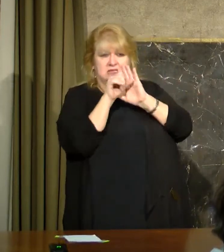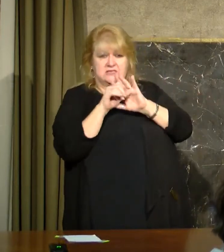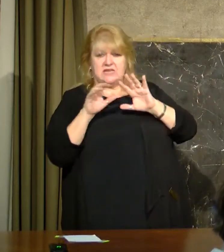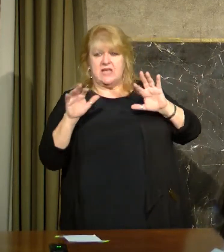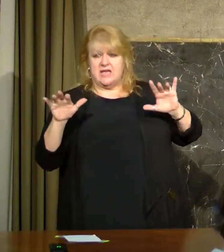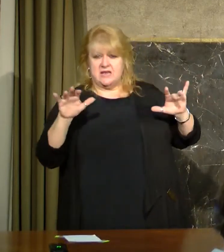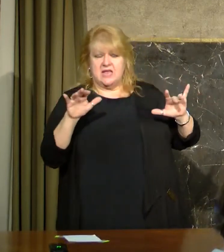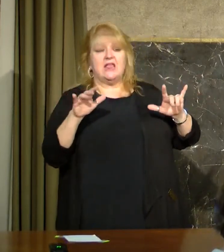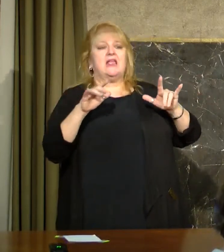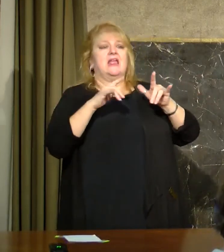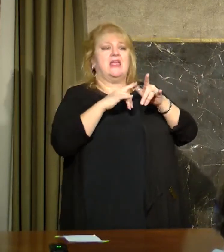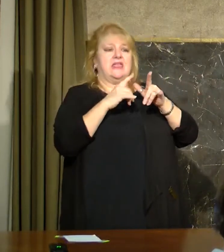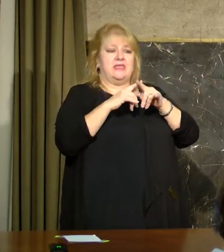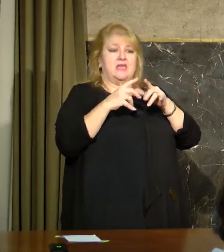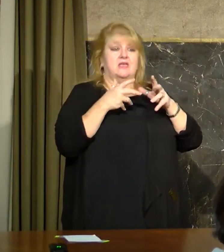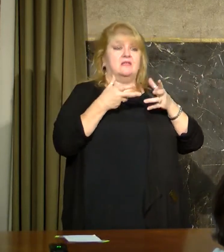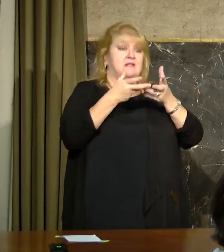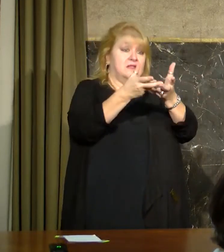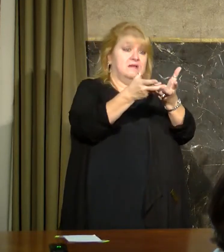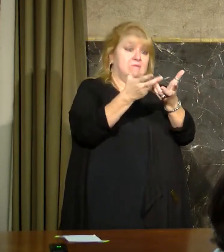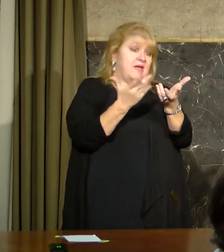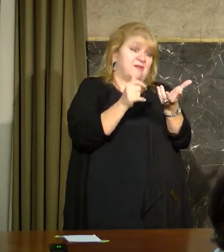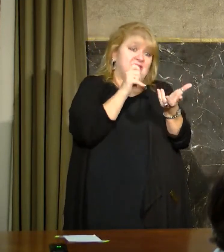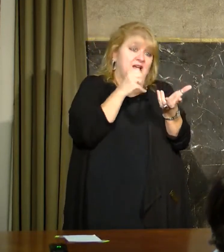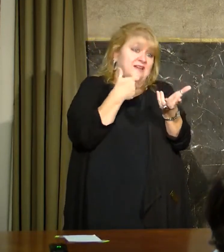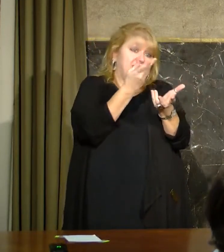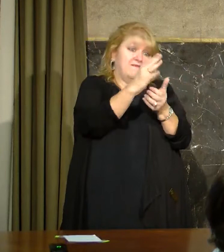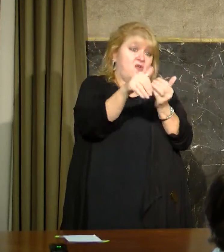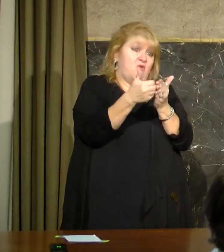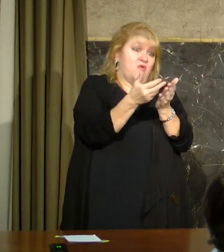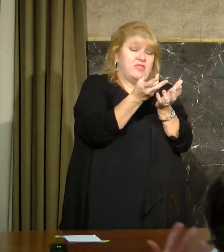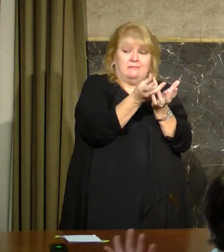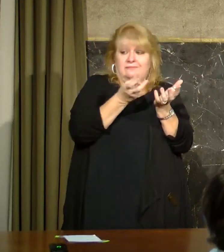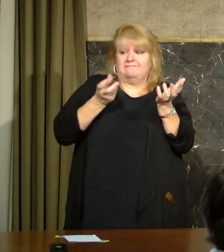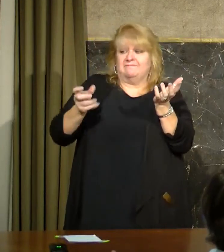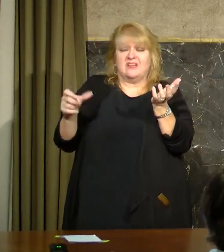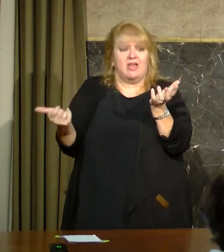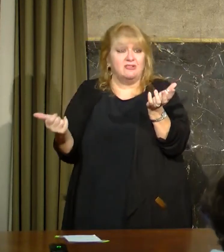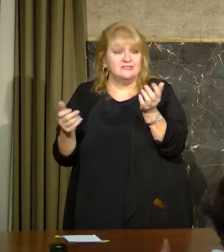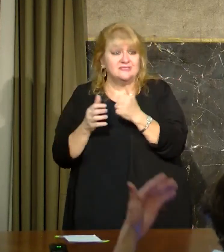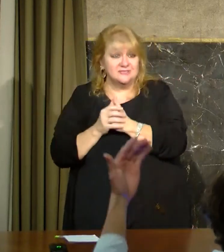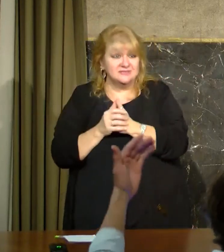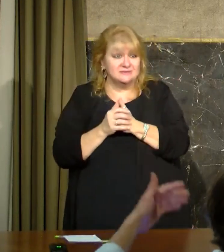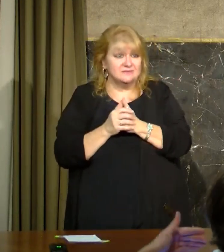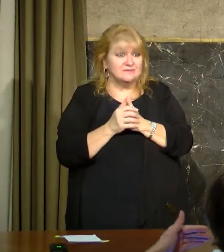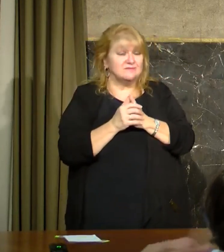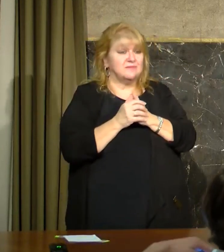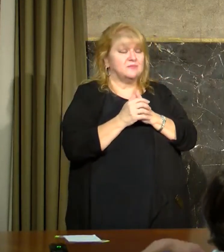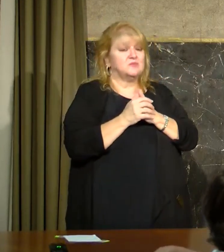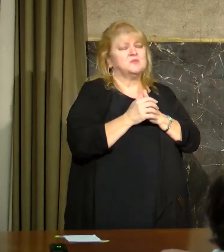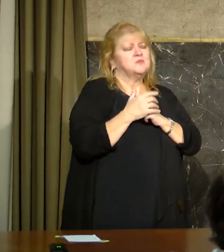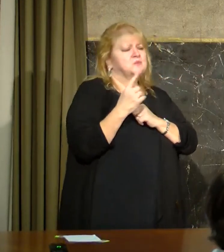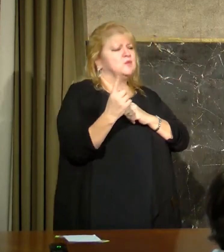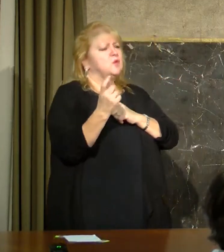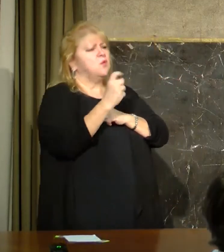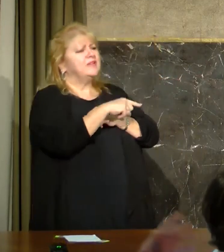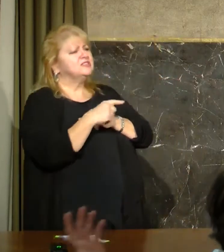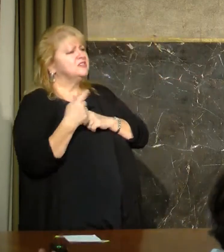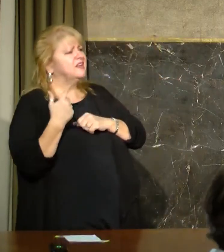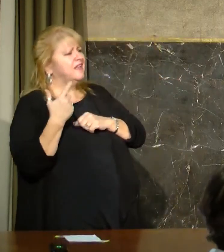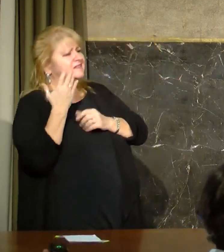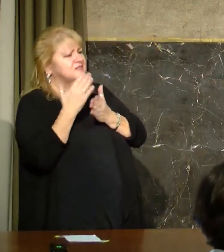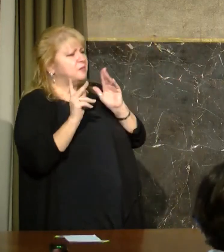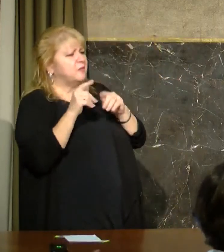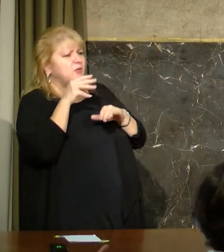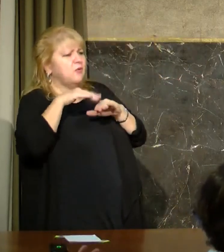resupply the pharmacies, but that's a subsequent goal. What's your advice to some of these elderly people who are 400 people down on the wait list at